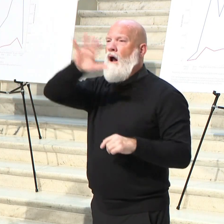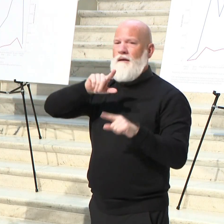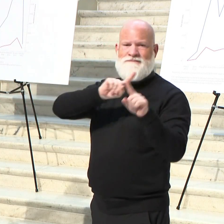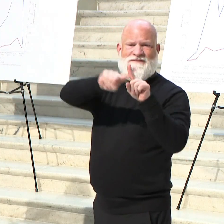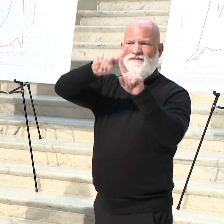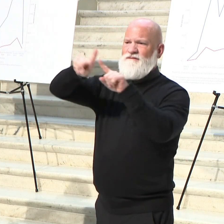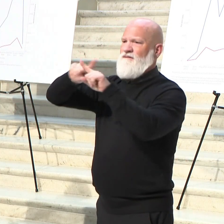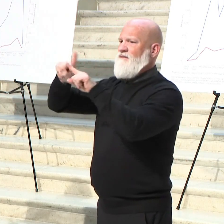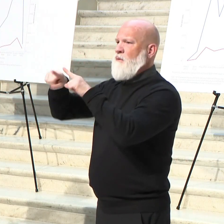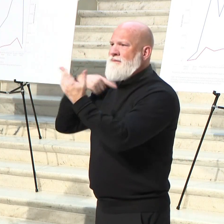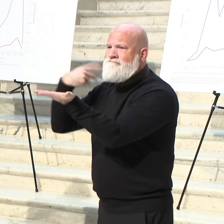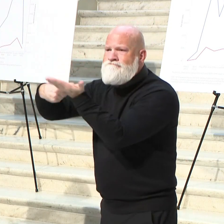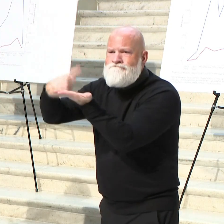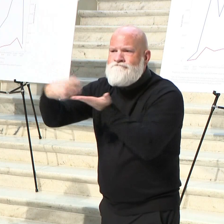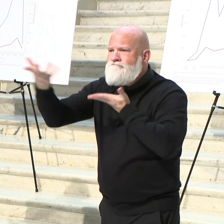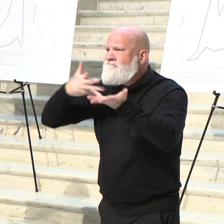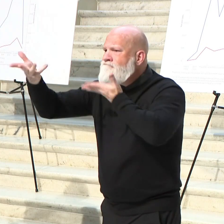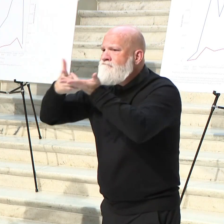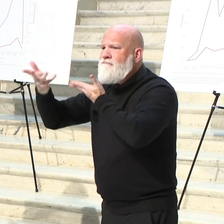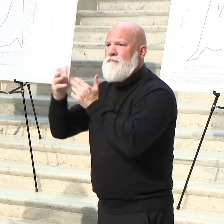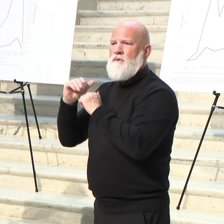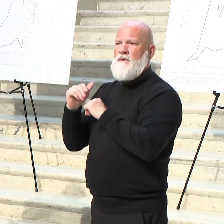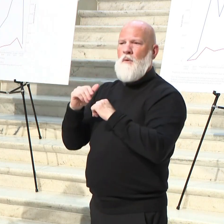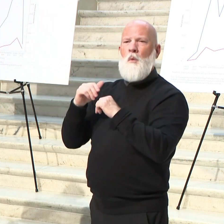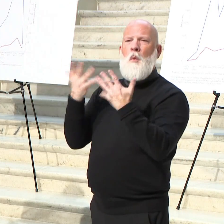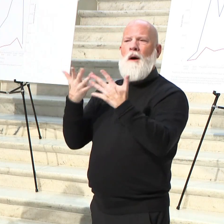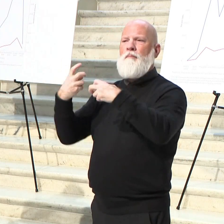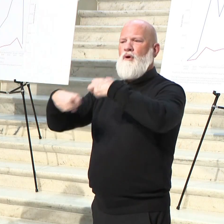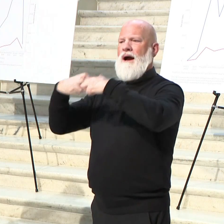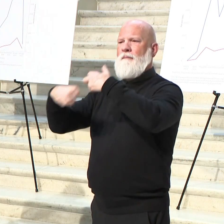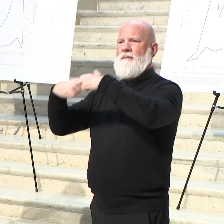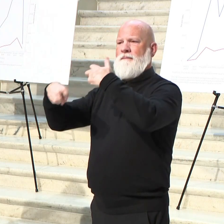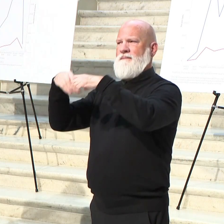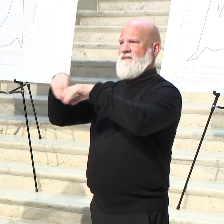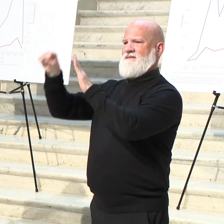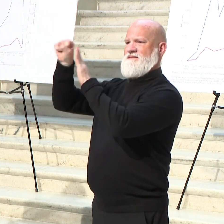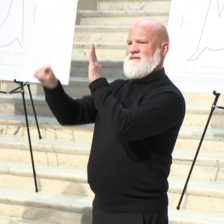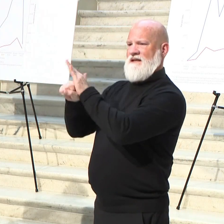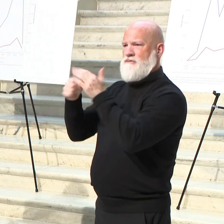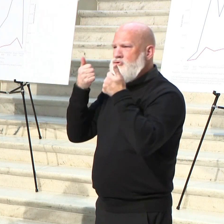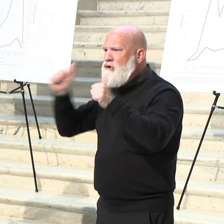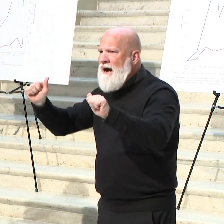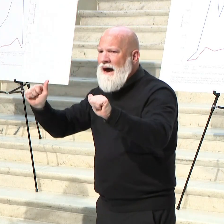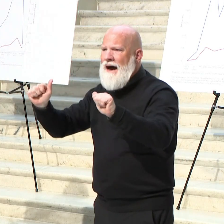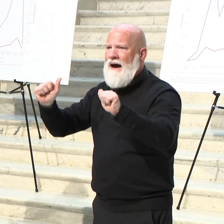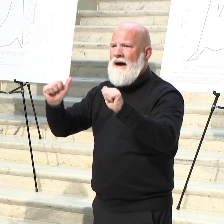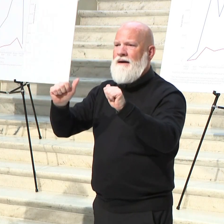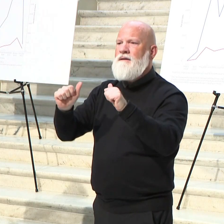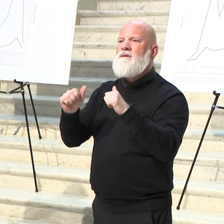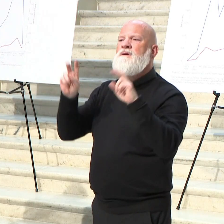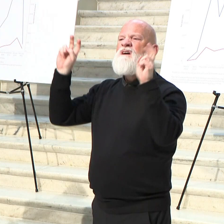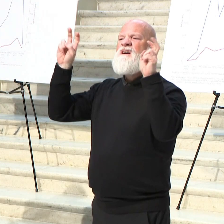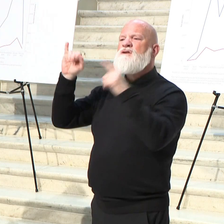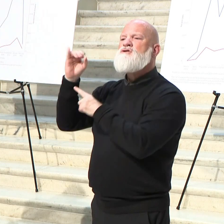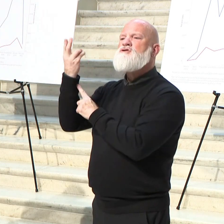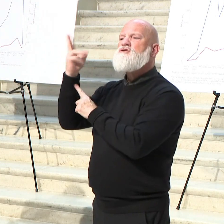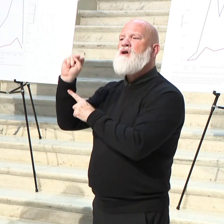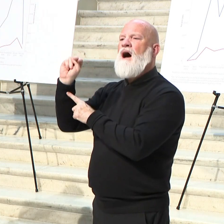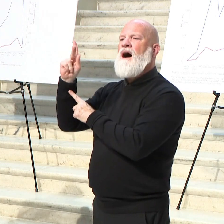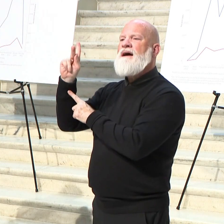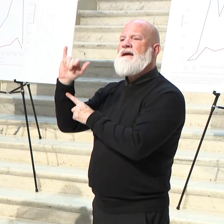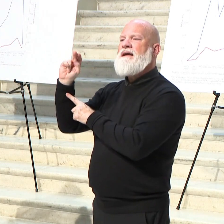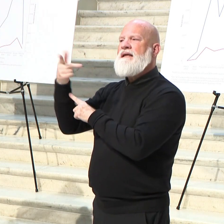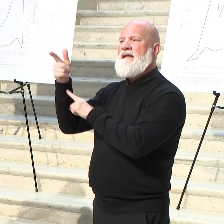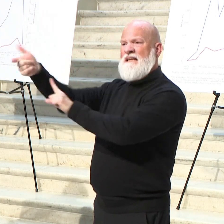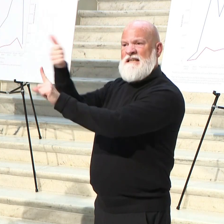I've visited Savannah State. We've been dealing with the Latino-Hispanic community up in Gainesville. John King, our insurance commissioner, was in